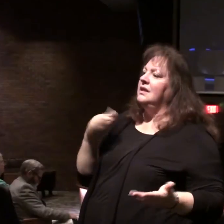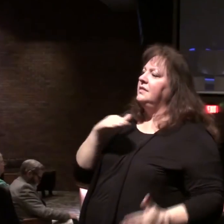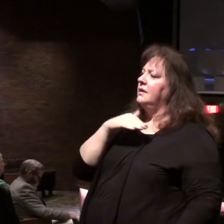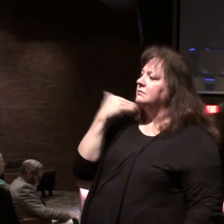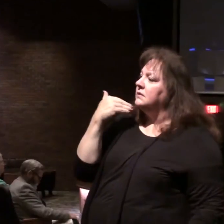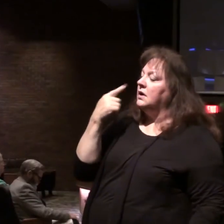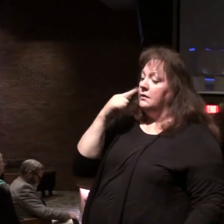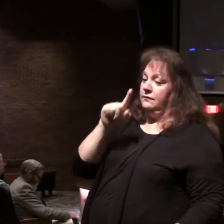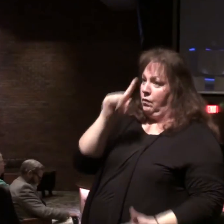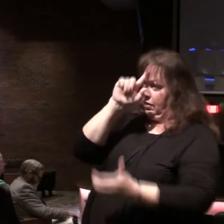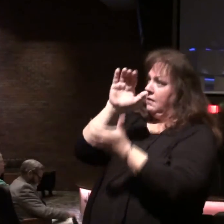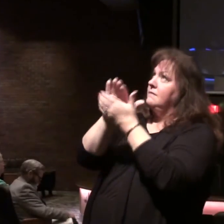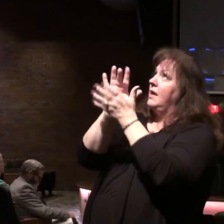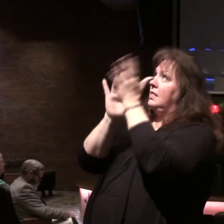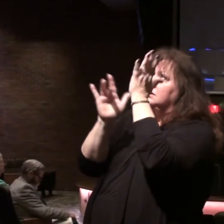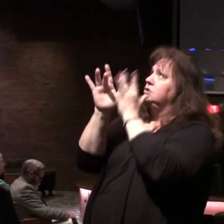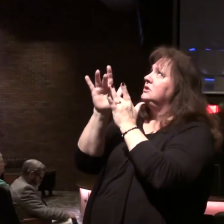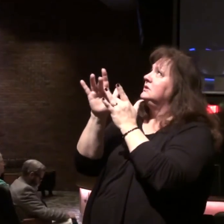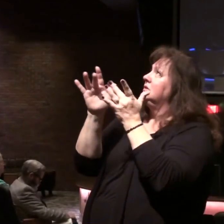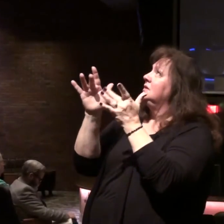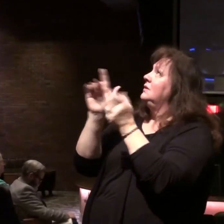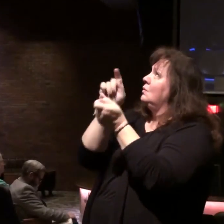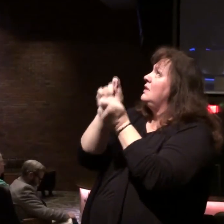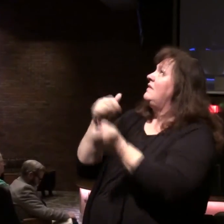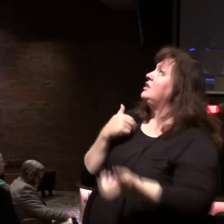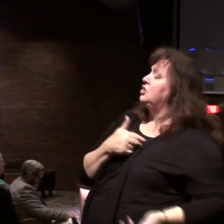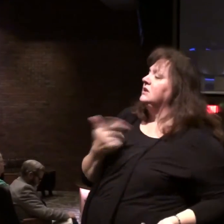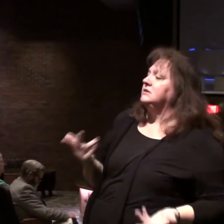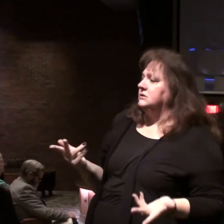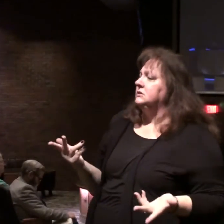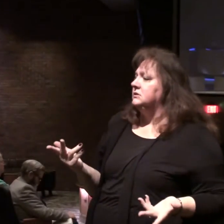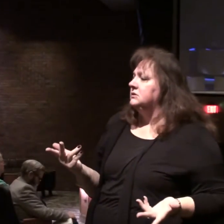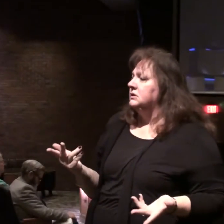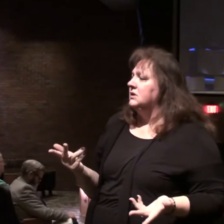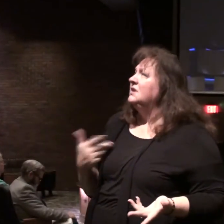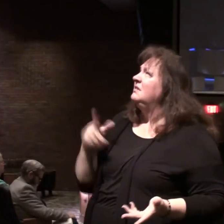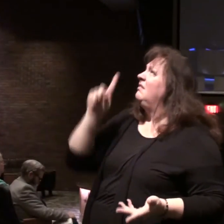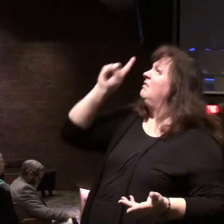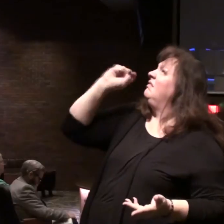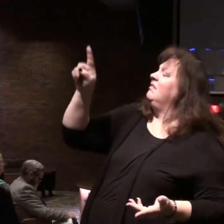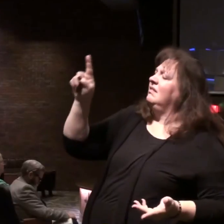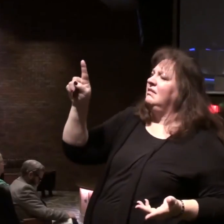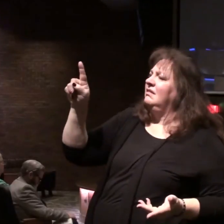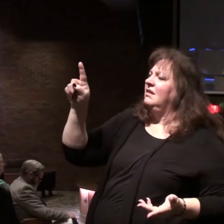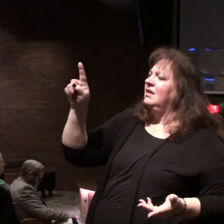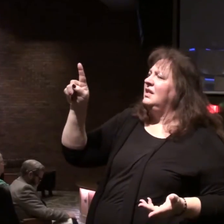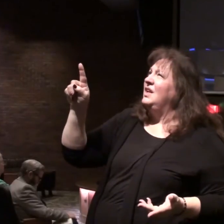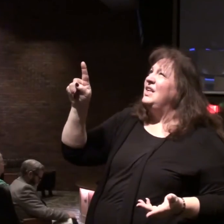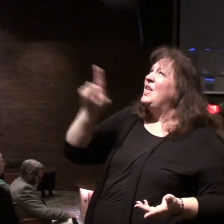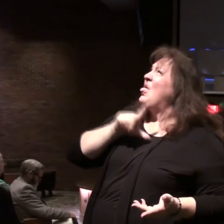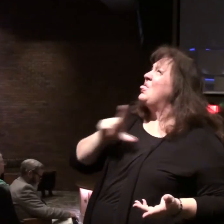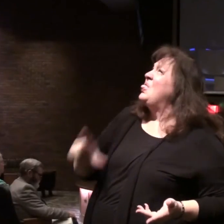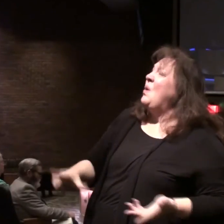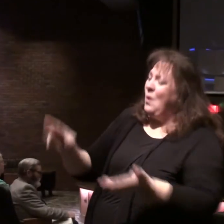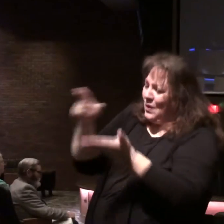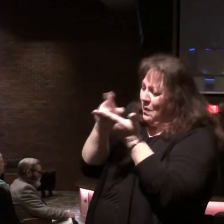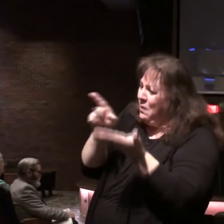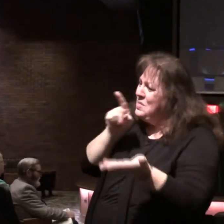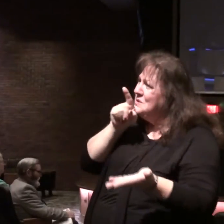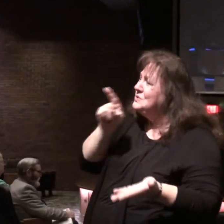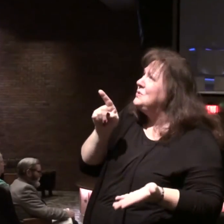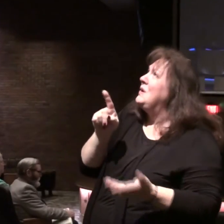They have been martyred for their faith in Christ. And they asked the question, verse 10, O Lord, holy and